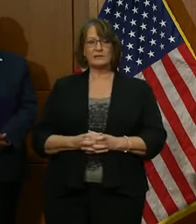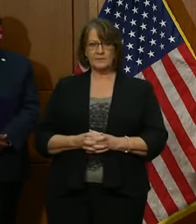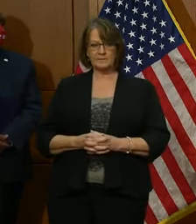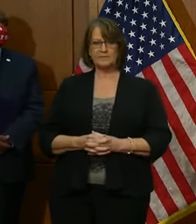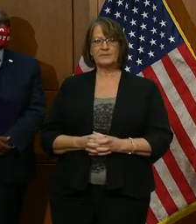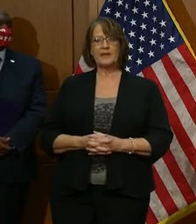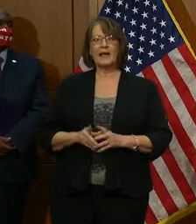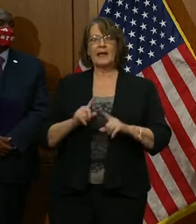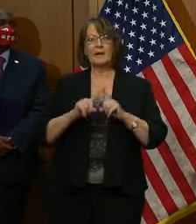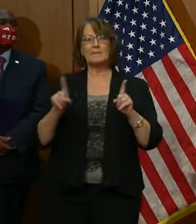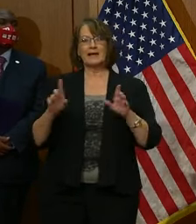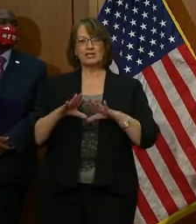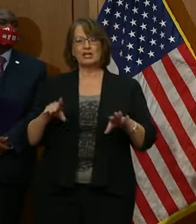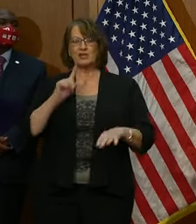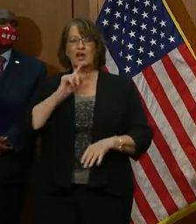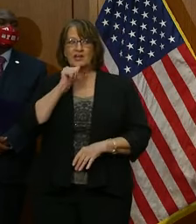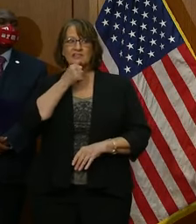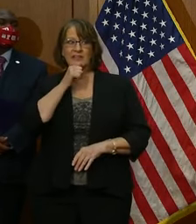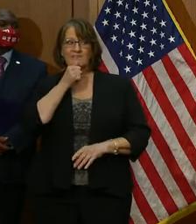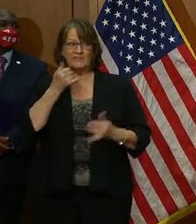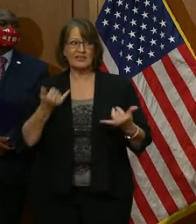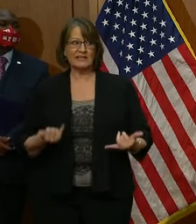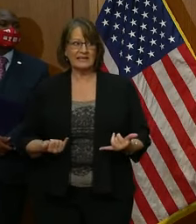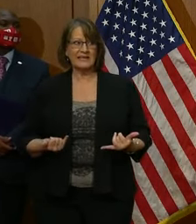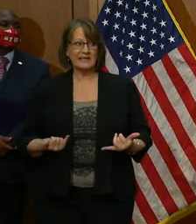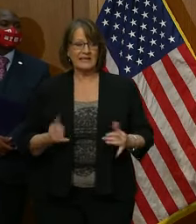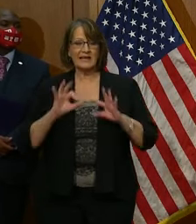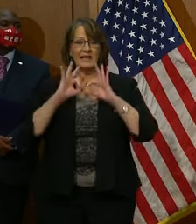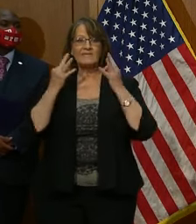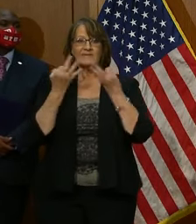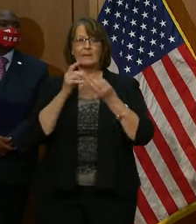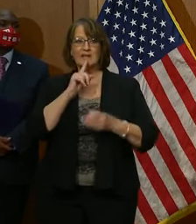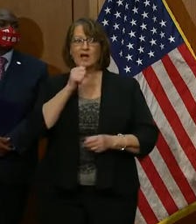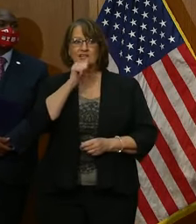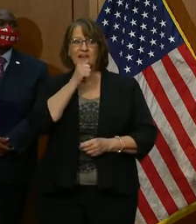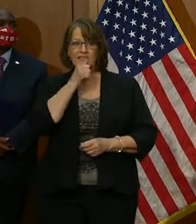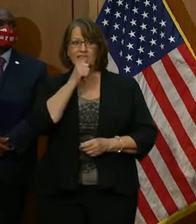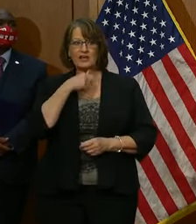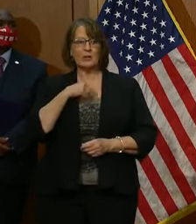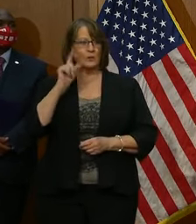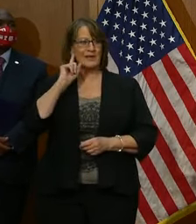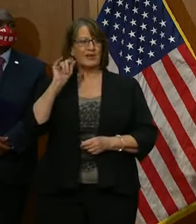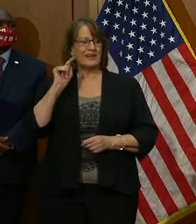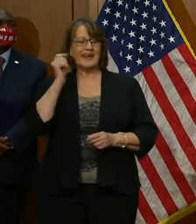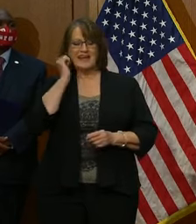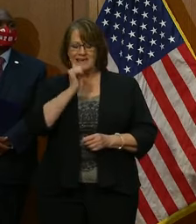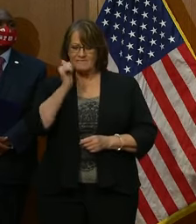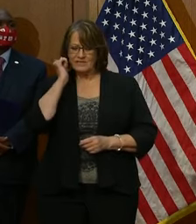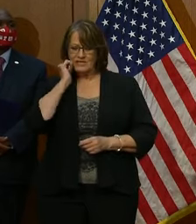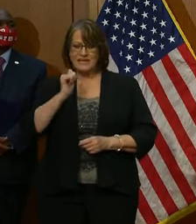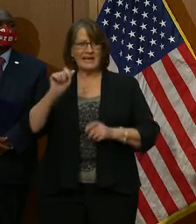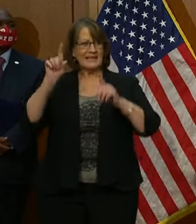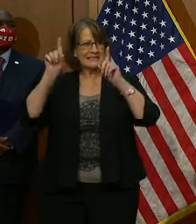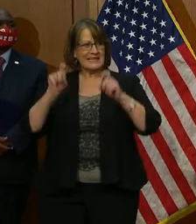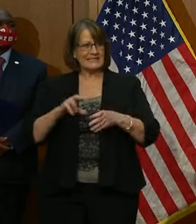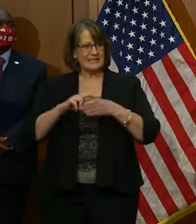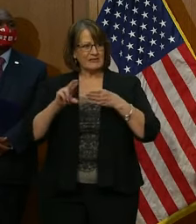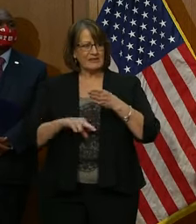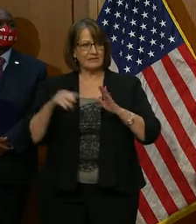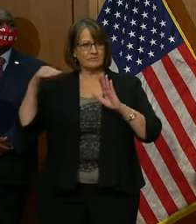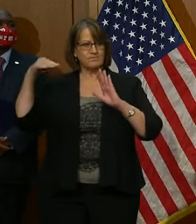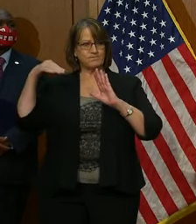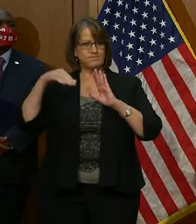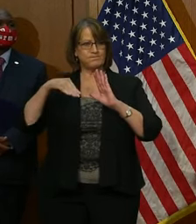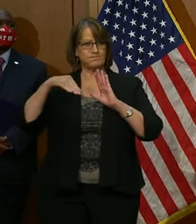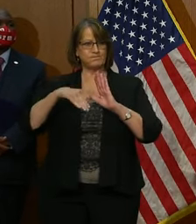But, you know, children are hurting right now. Families are hurting. And we hear it every day. Testing results are going